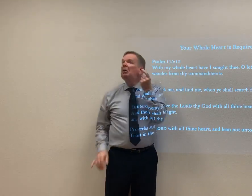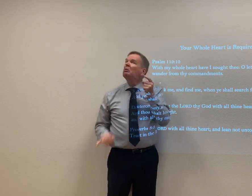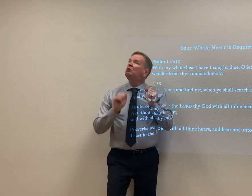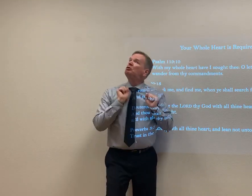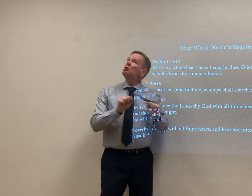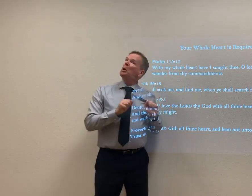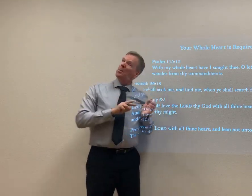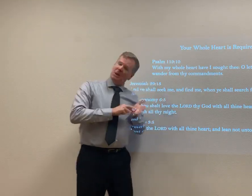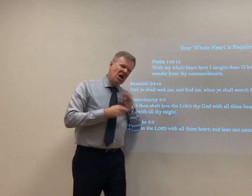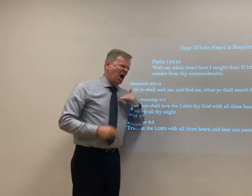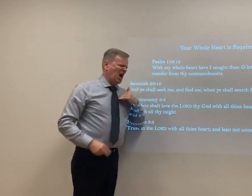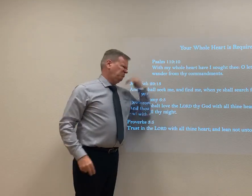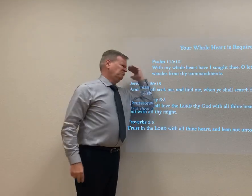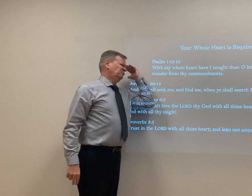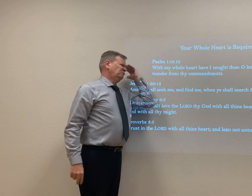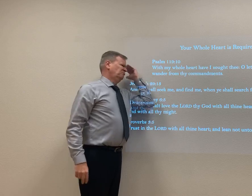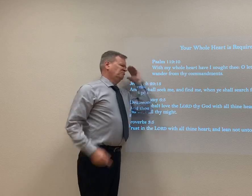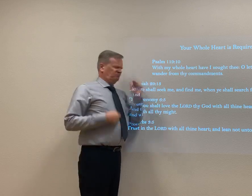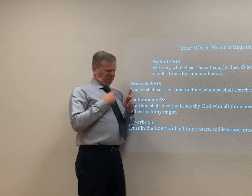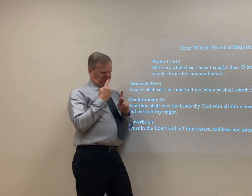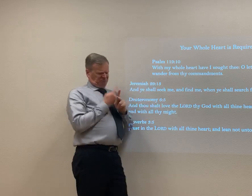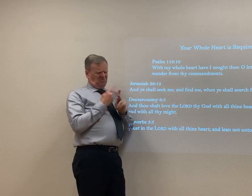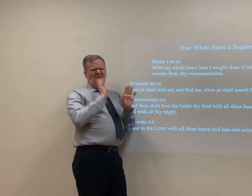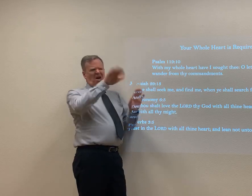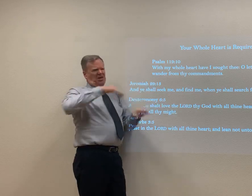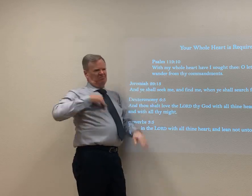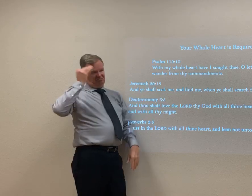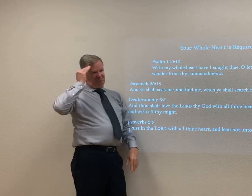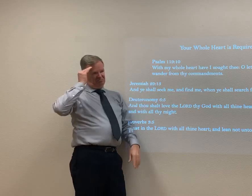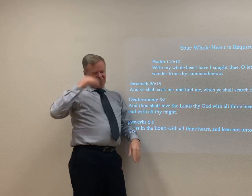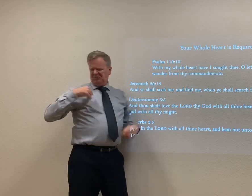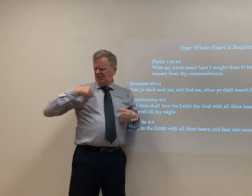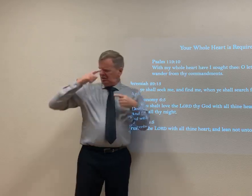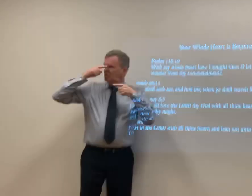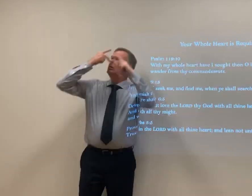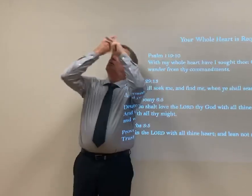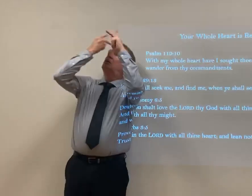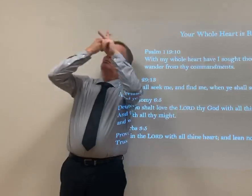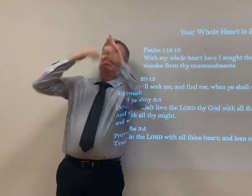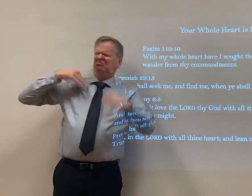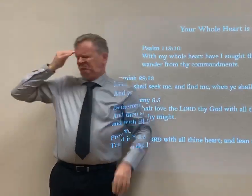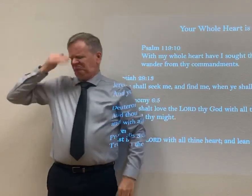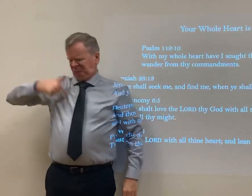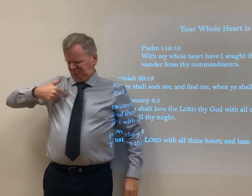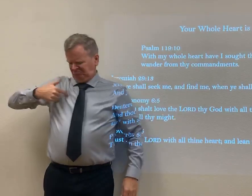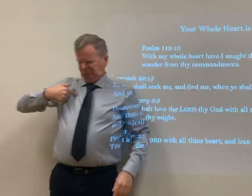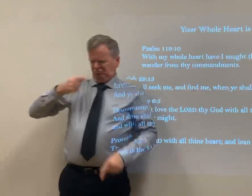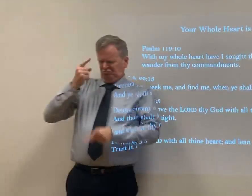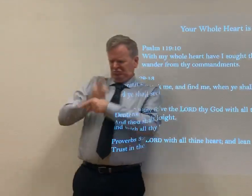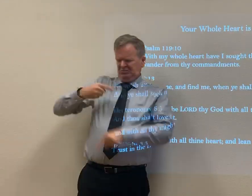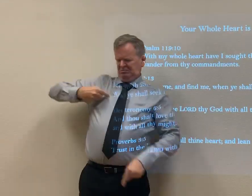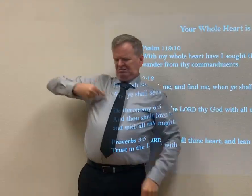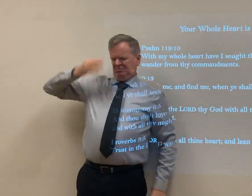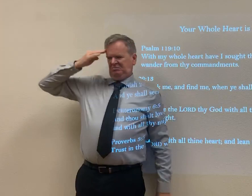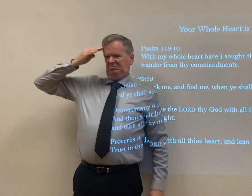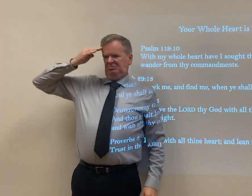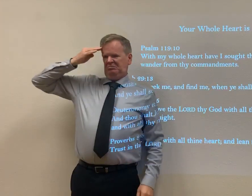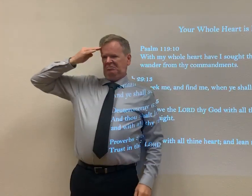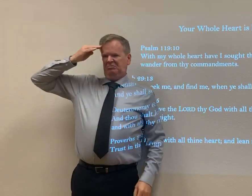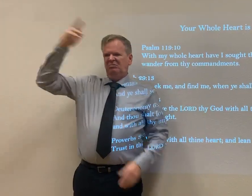Lean not into thine own understanding. So don't be saying, hey, you know what? I know this. I got this figured out. I think I've got it all figured out. I've got it sorted. I know what I'm